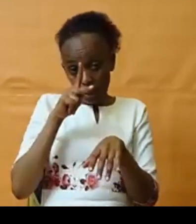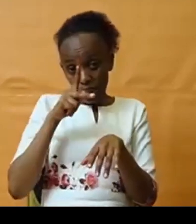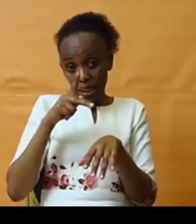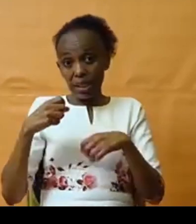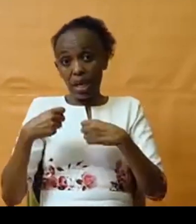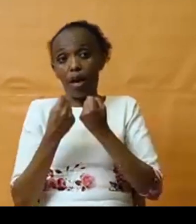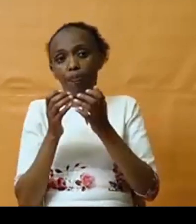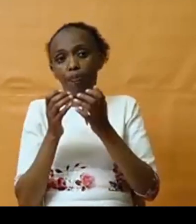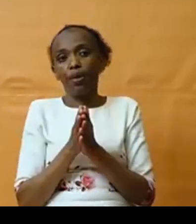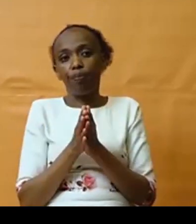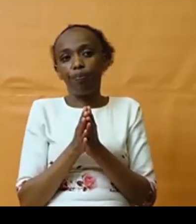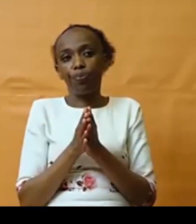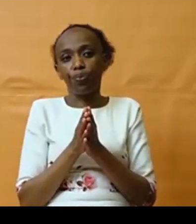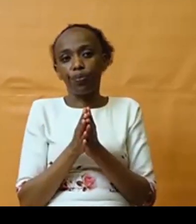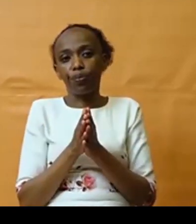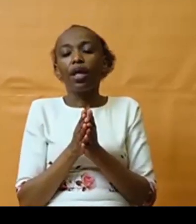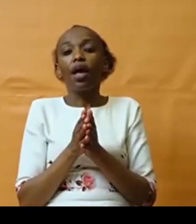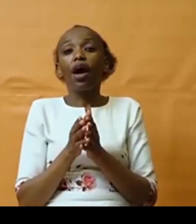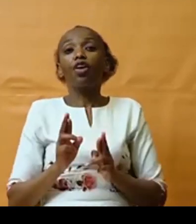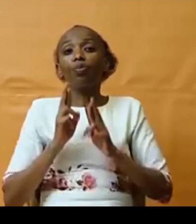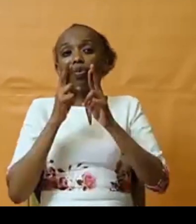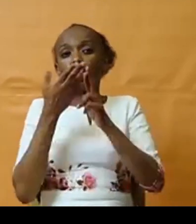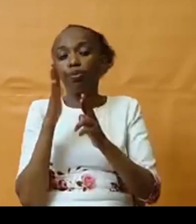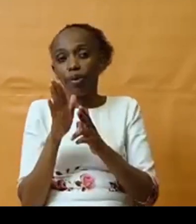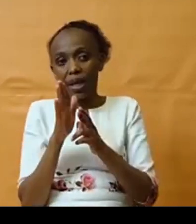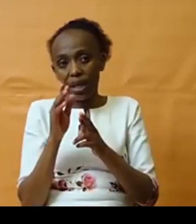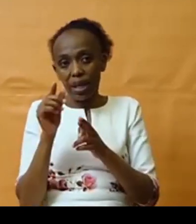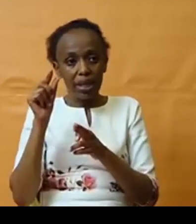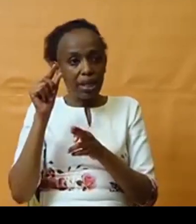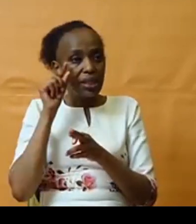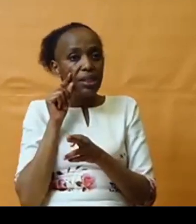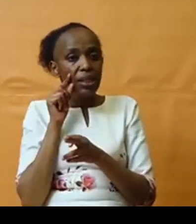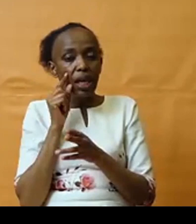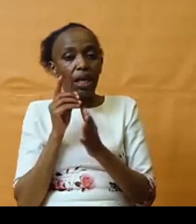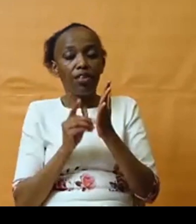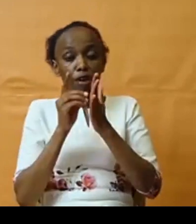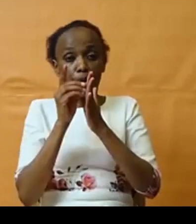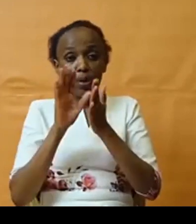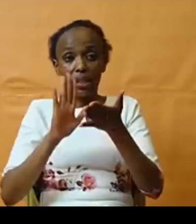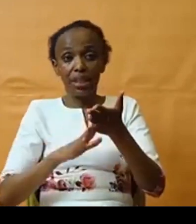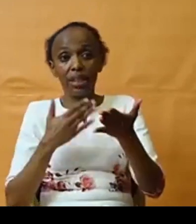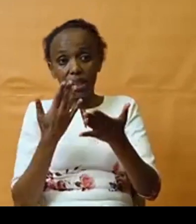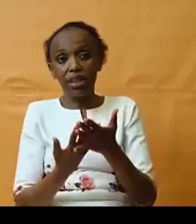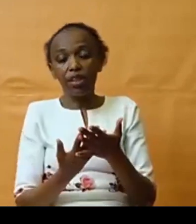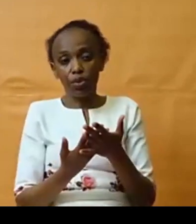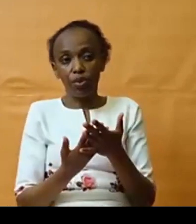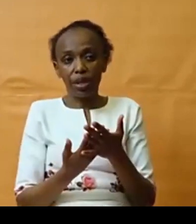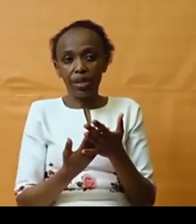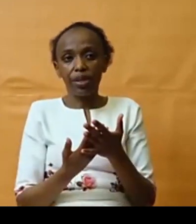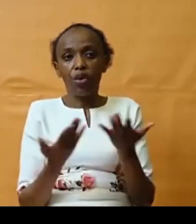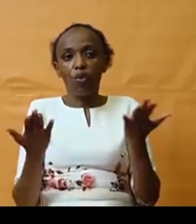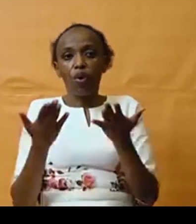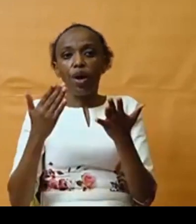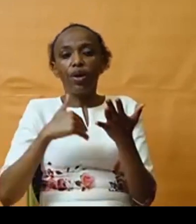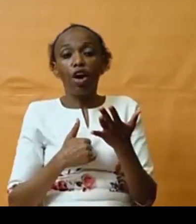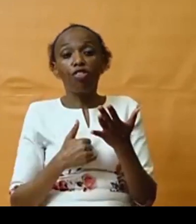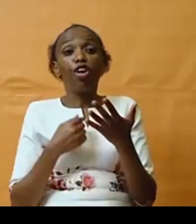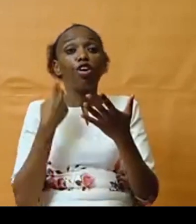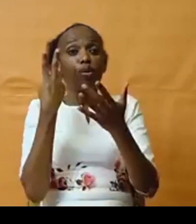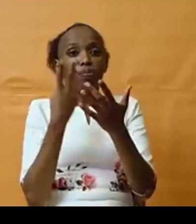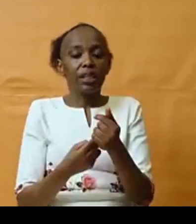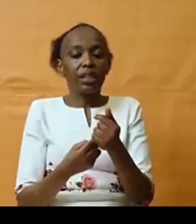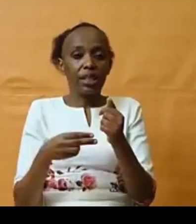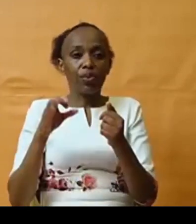A report by Gender and Development Network, where we are partners as FemNet